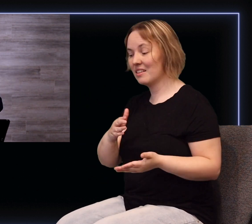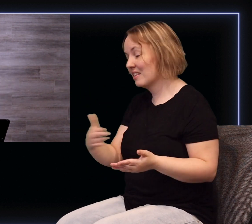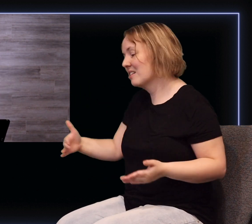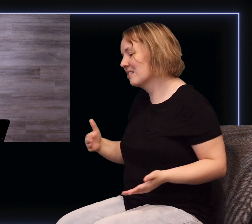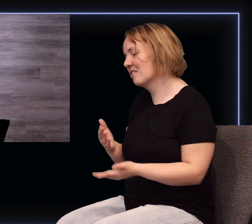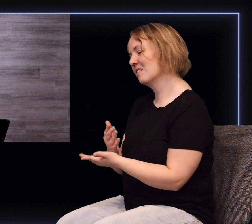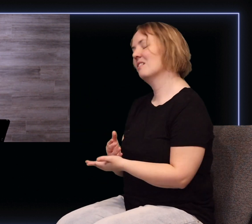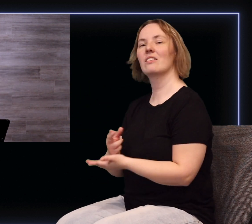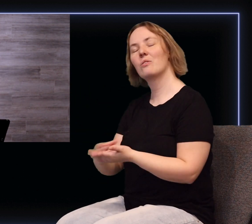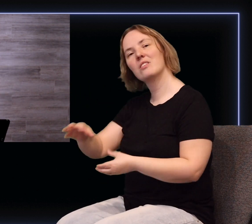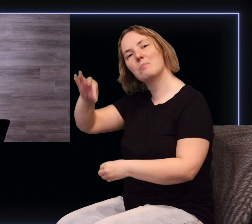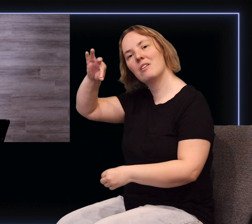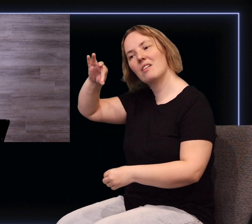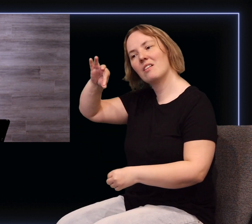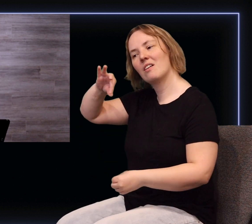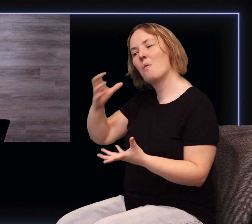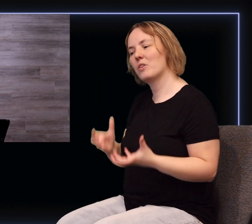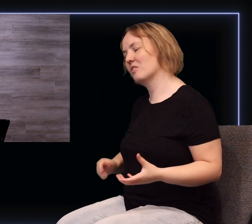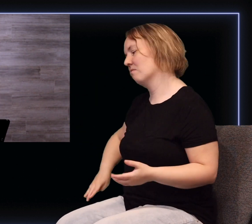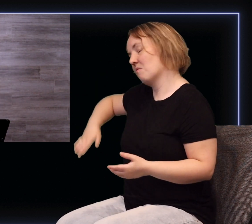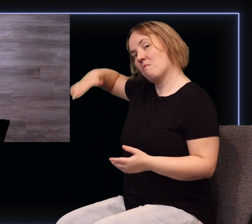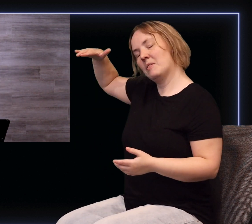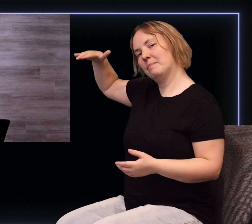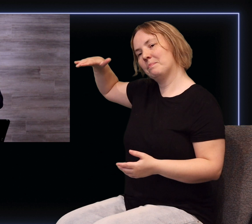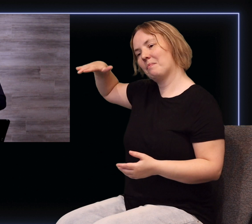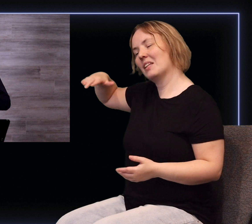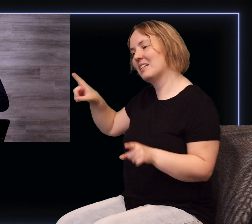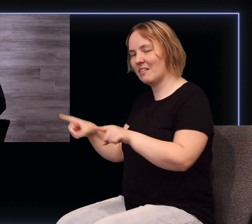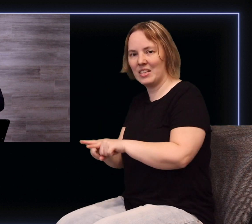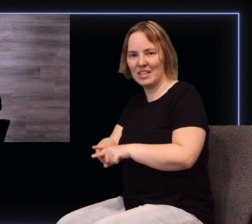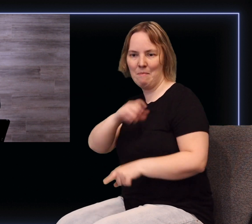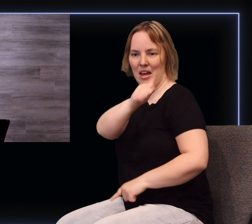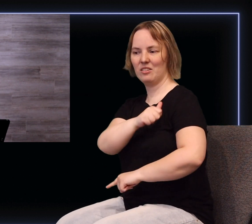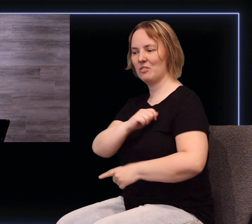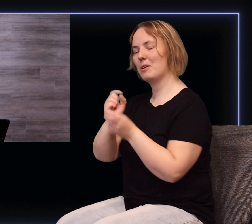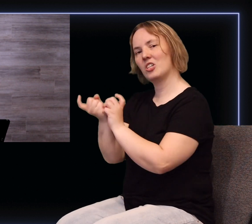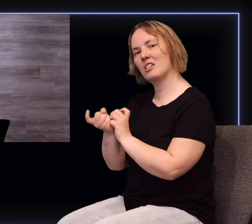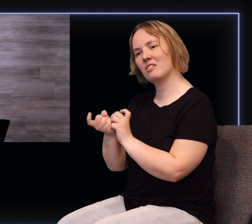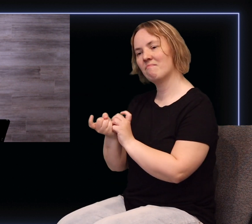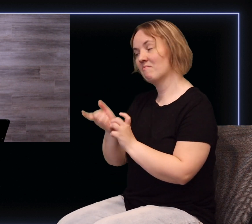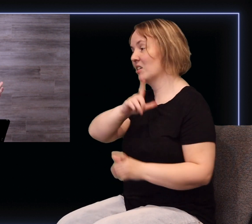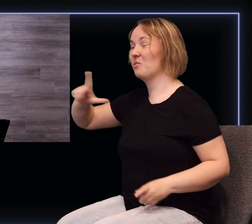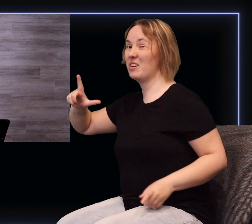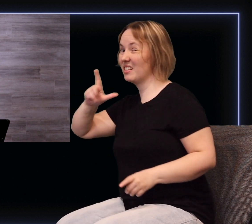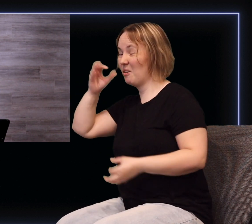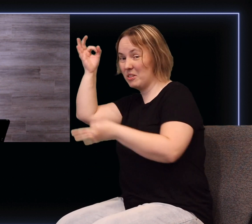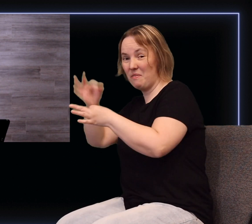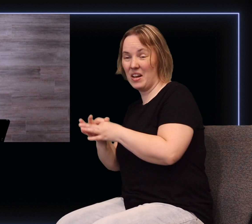wants to grow in me. I have to have that same attitude about change because the Lord has not called me to a faith that's just safe and stagnant.